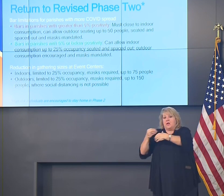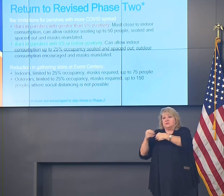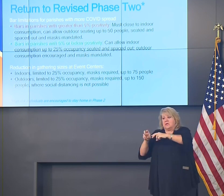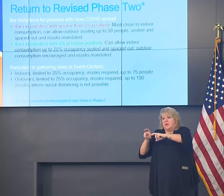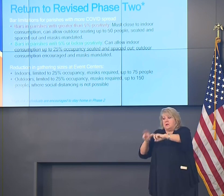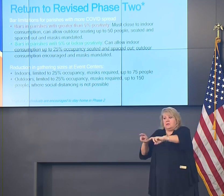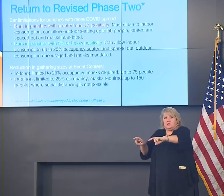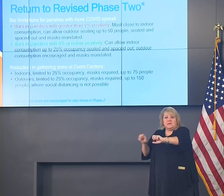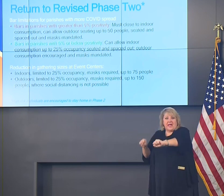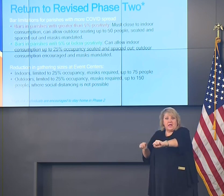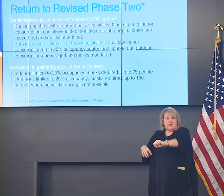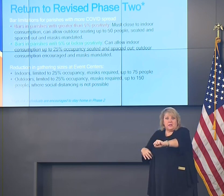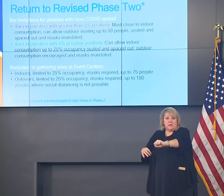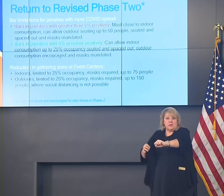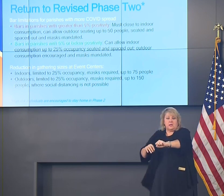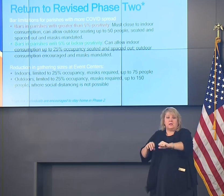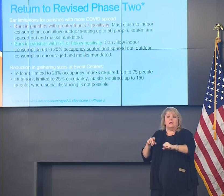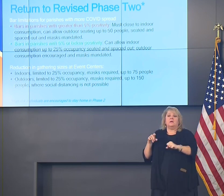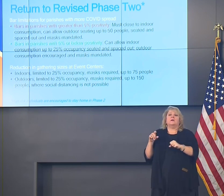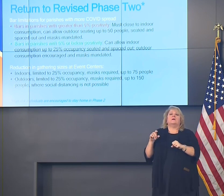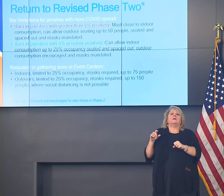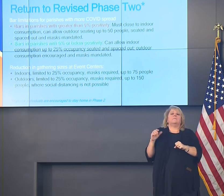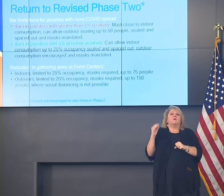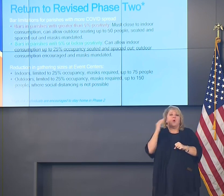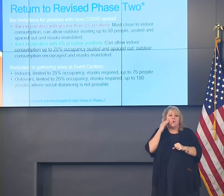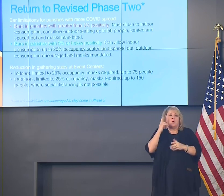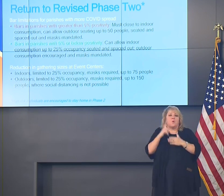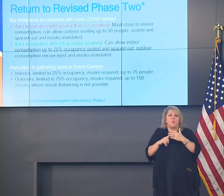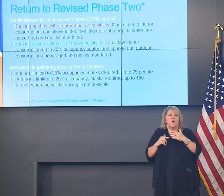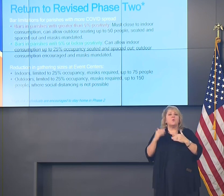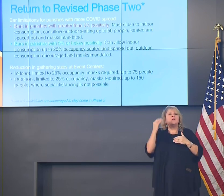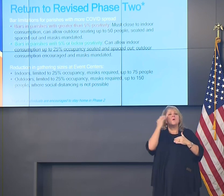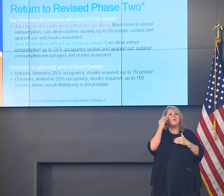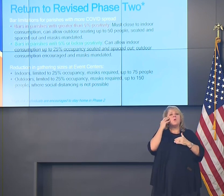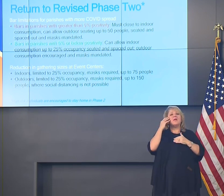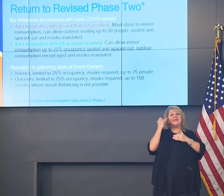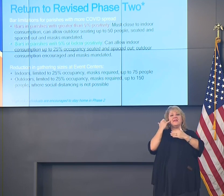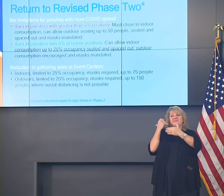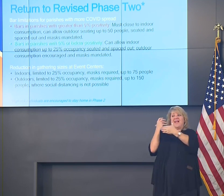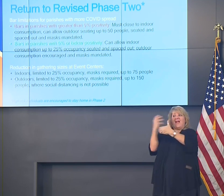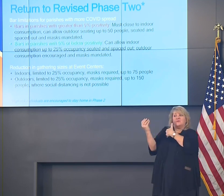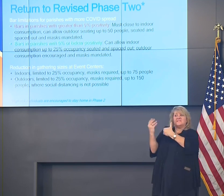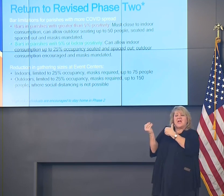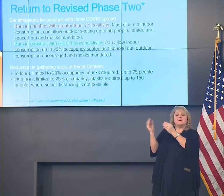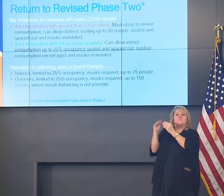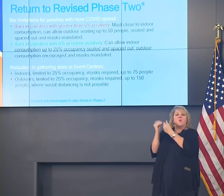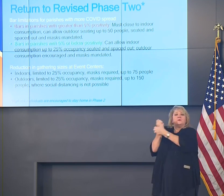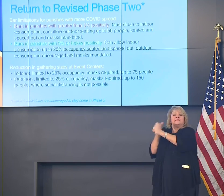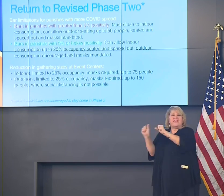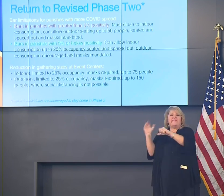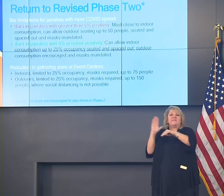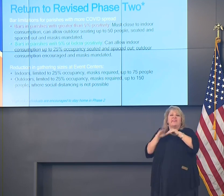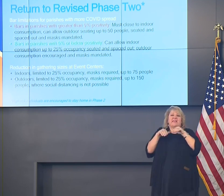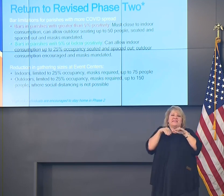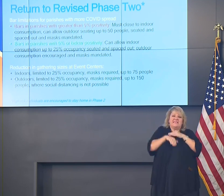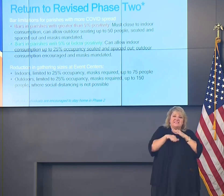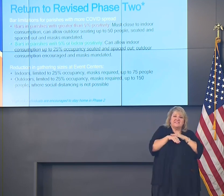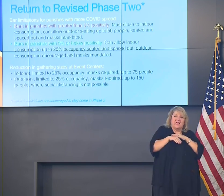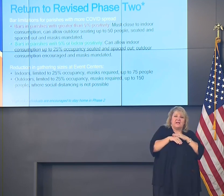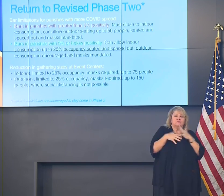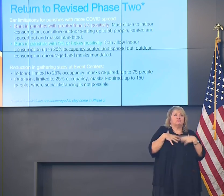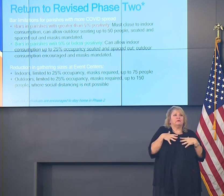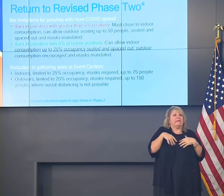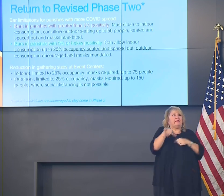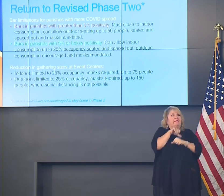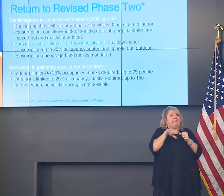keeping with this idea that what we know is outdoor activities are inherently safer than indoor activities with respect to